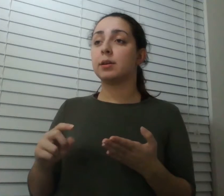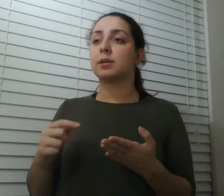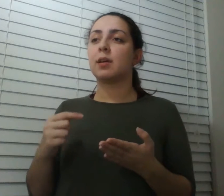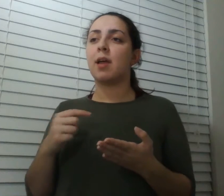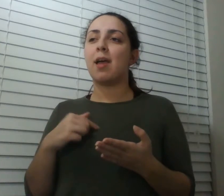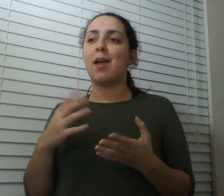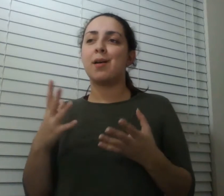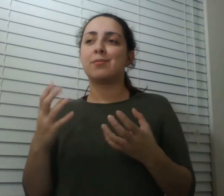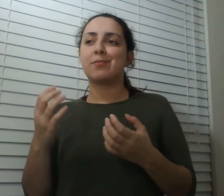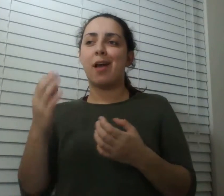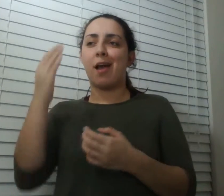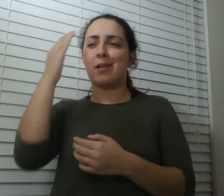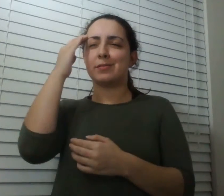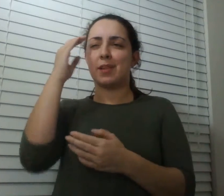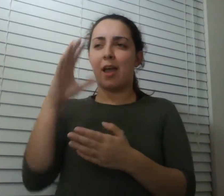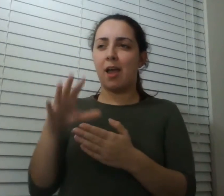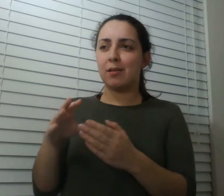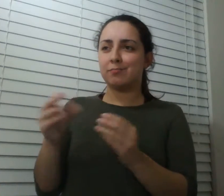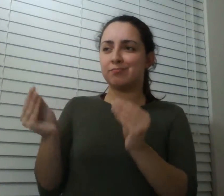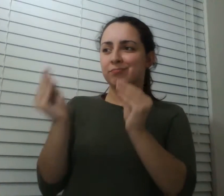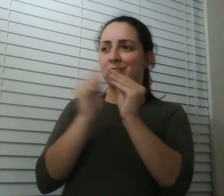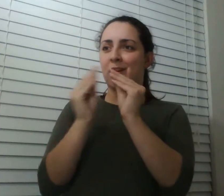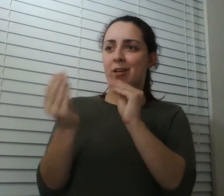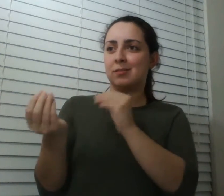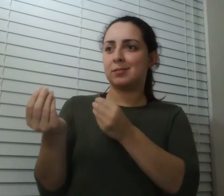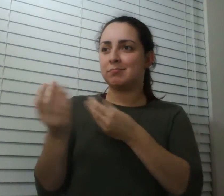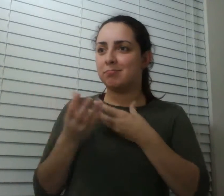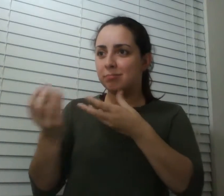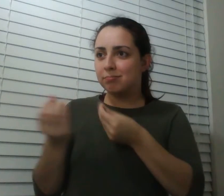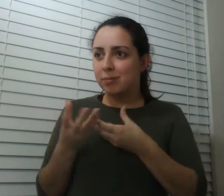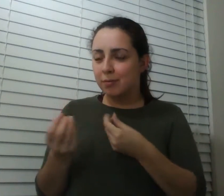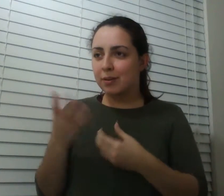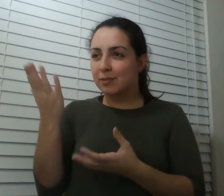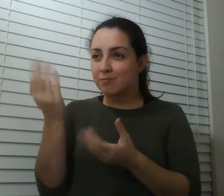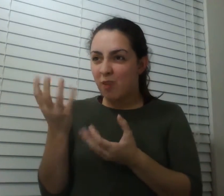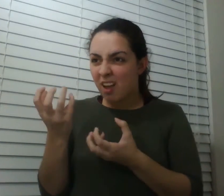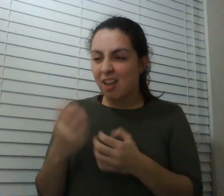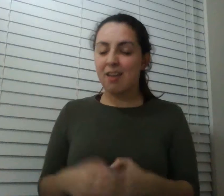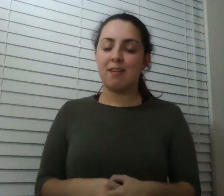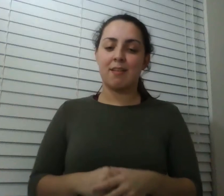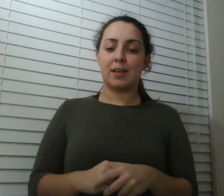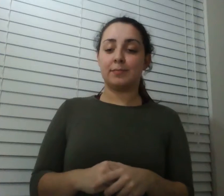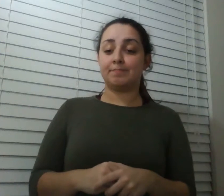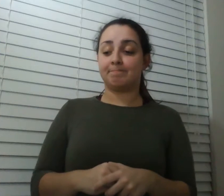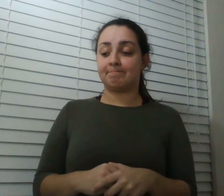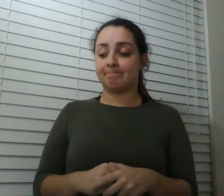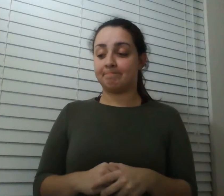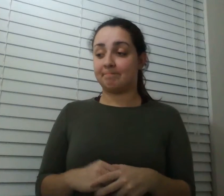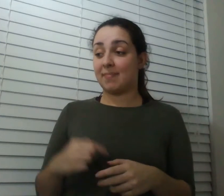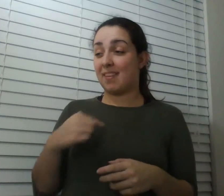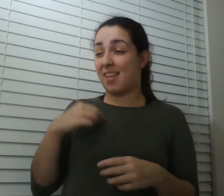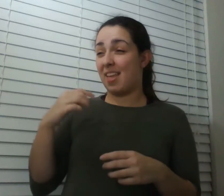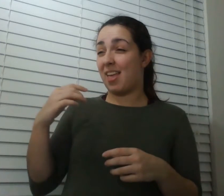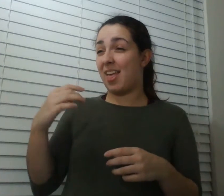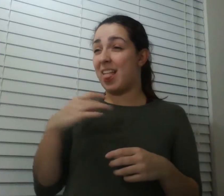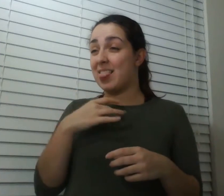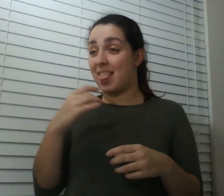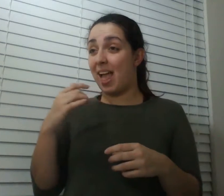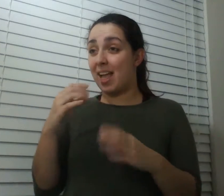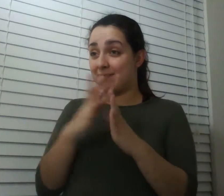i uh i like the scale but i'm thinking actually beyond bugs to like well i